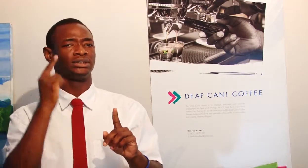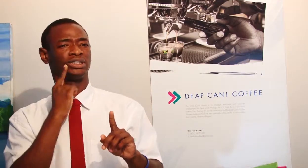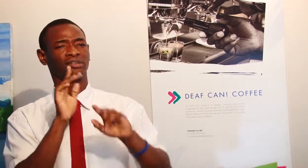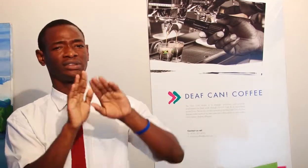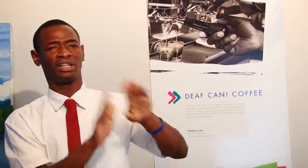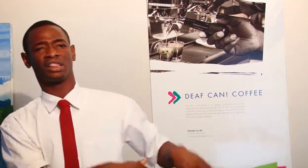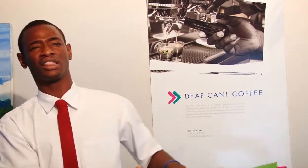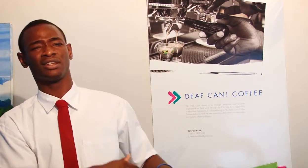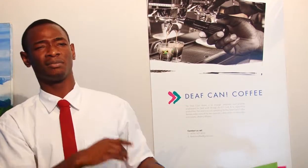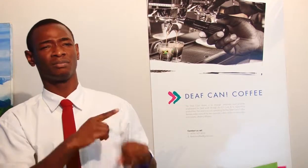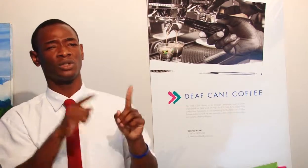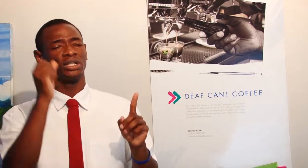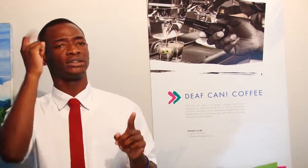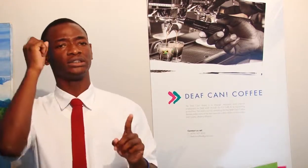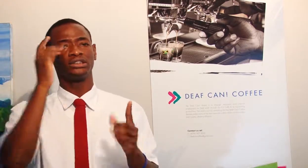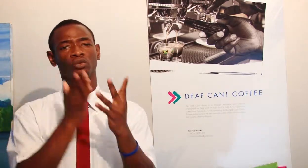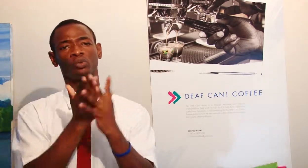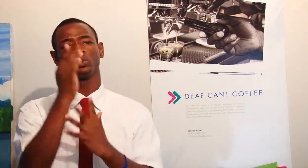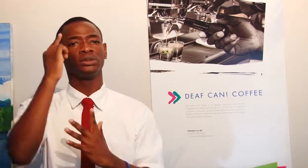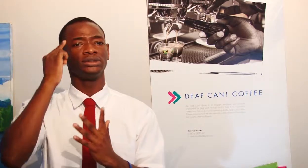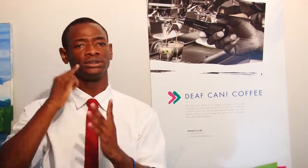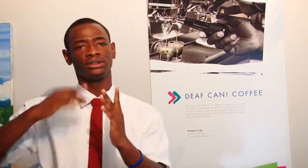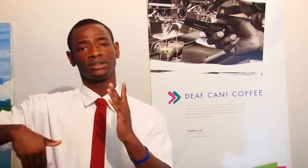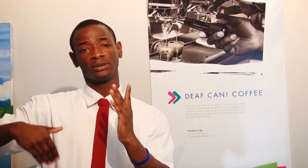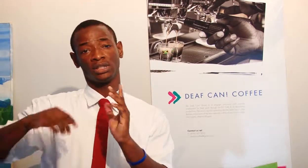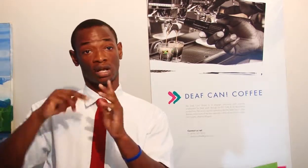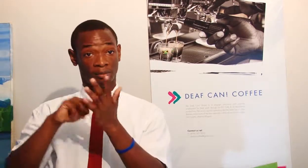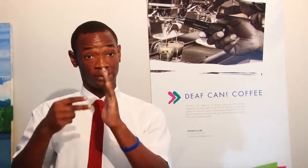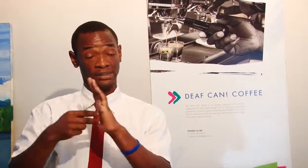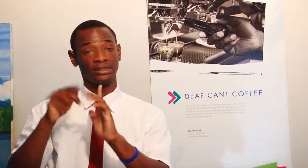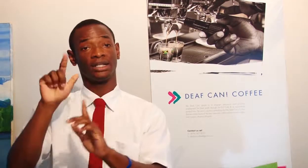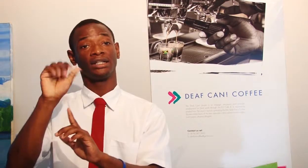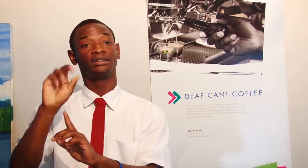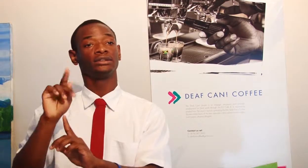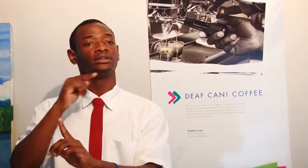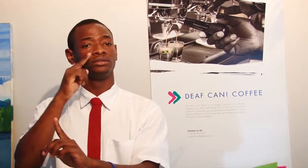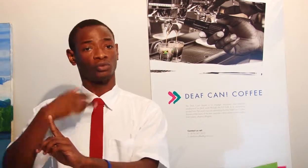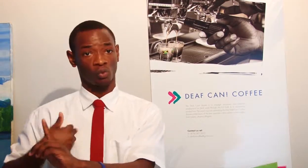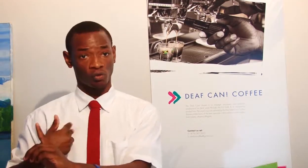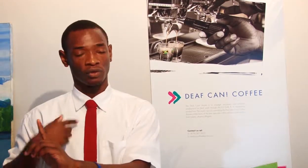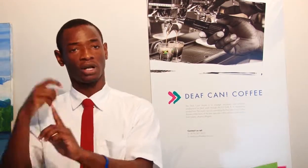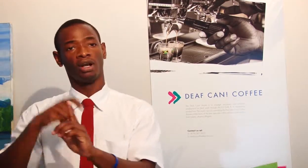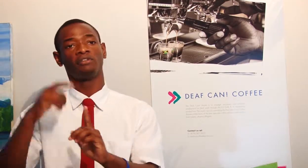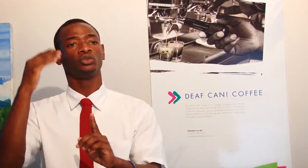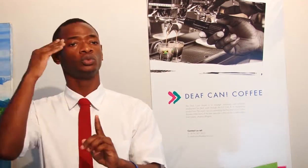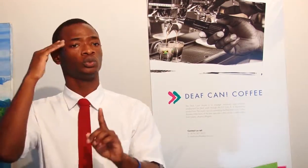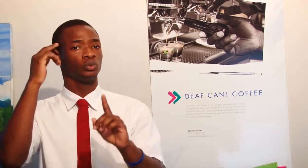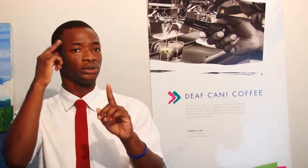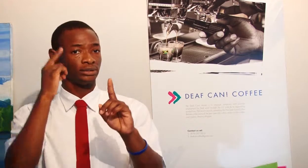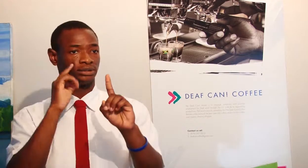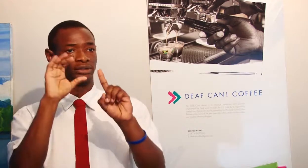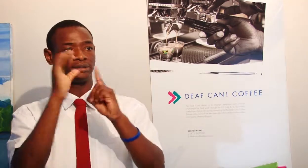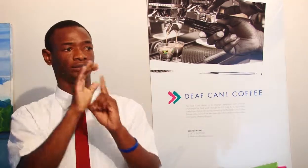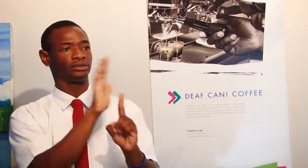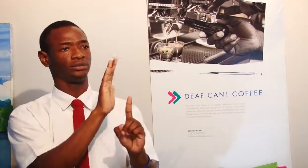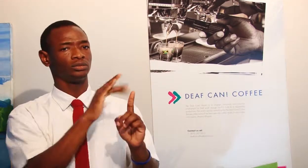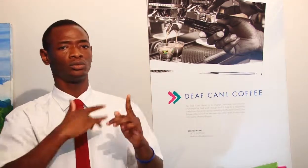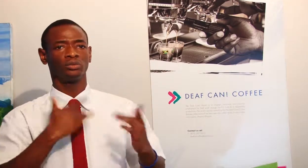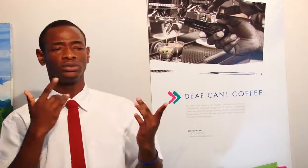don't have skill and should sit at home. But we have a lot of skills. It's not about our lack of hearing, but it's about our lack of language and affirmation, community, inclusion, and